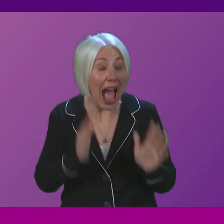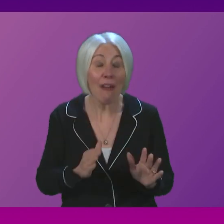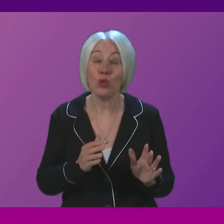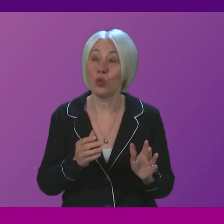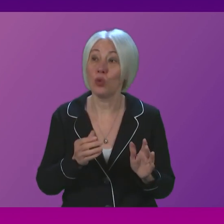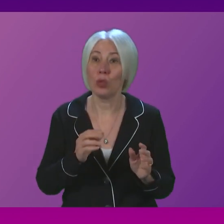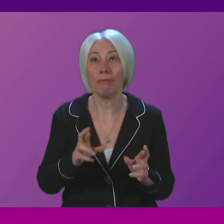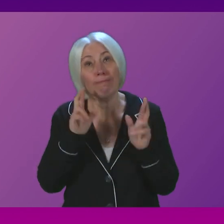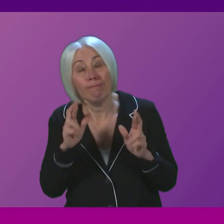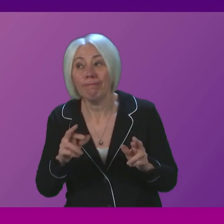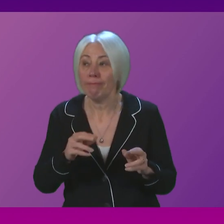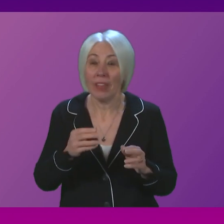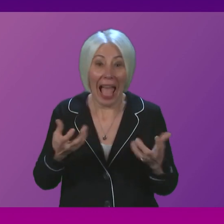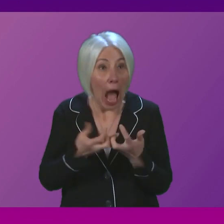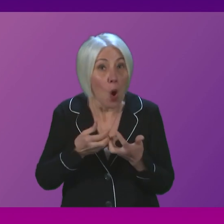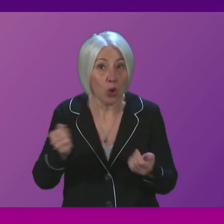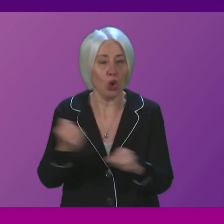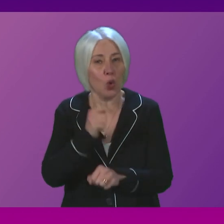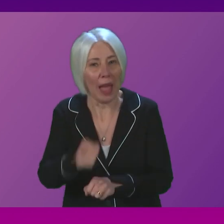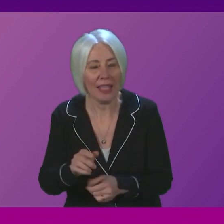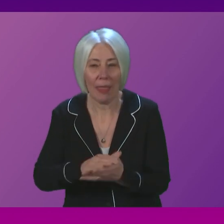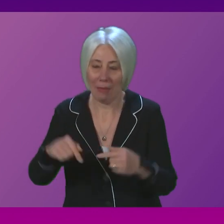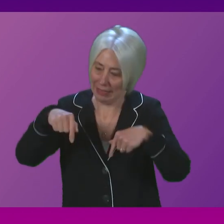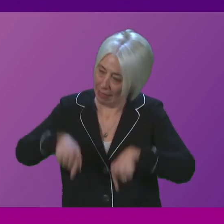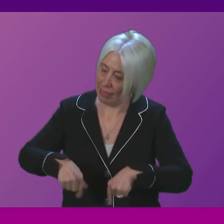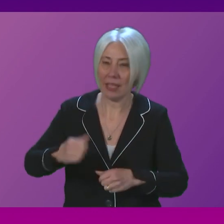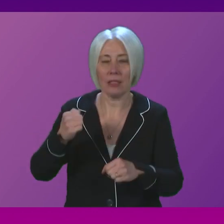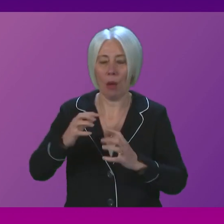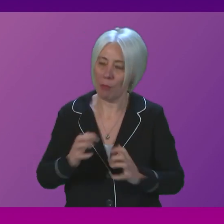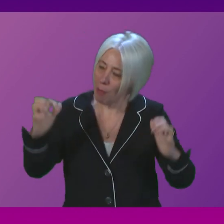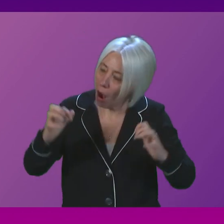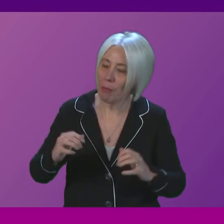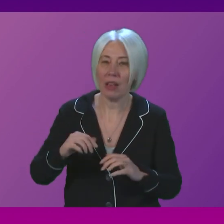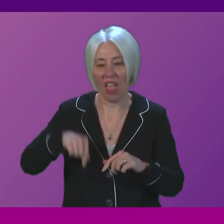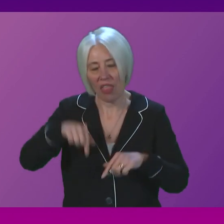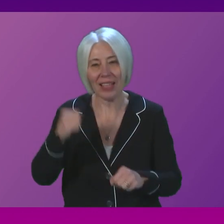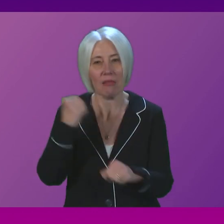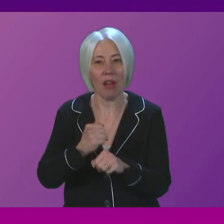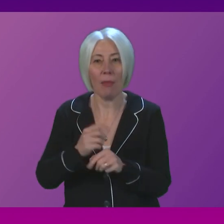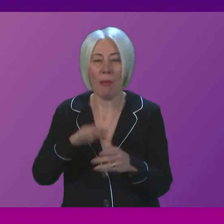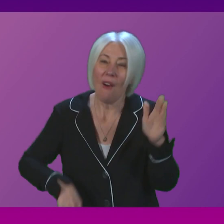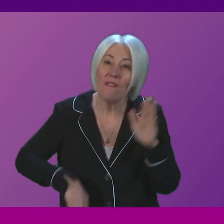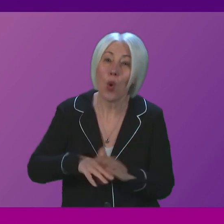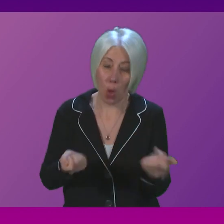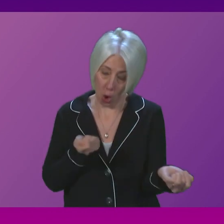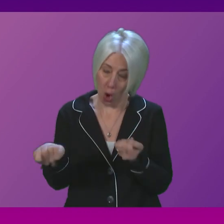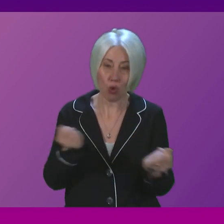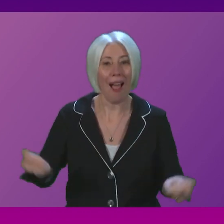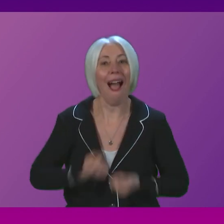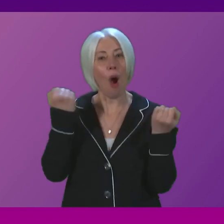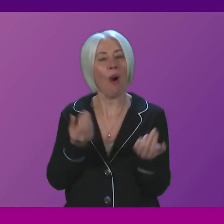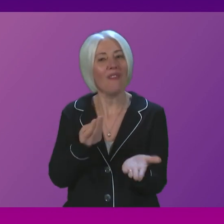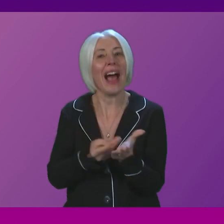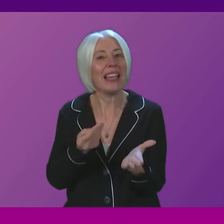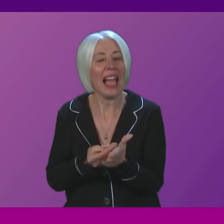and that involves giving this parliament and this government full control over our own finances instead of